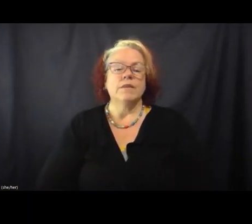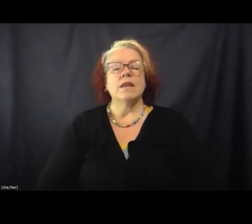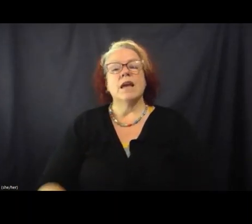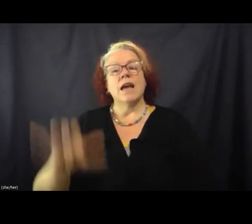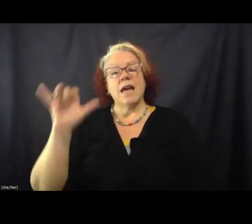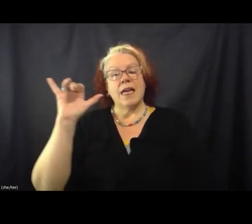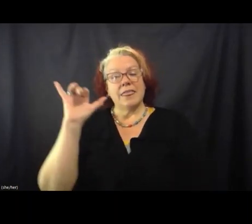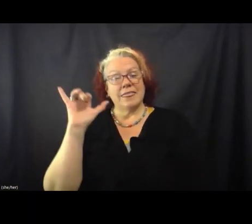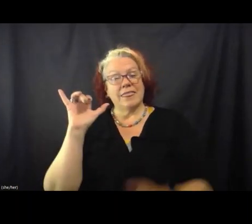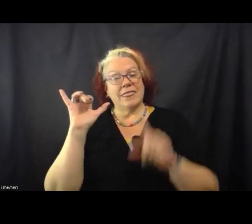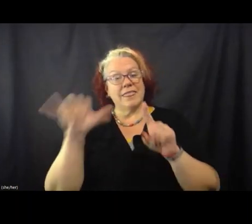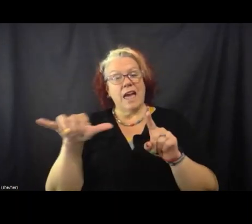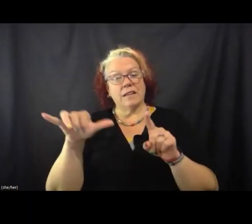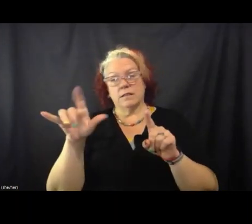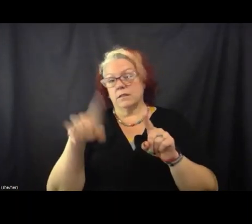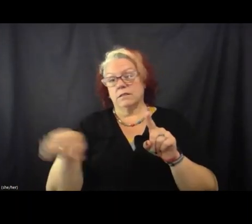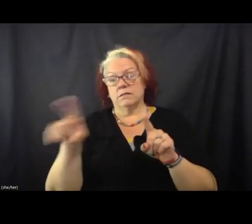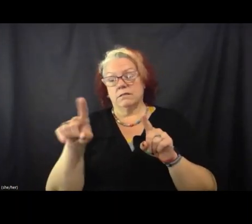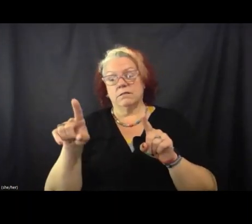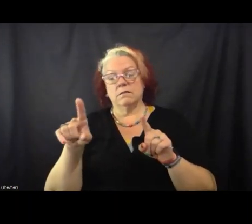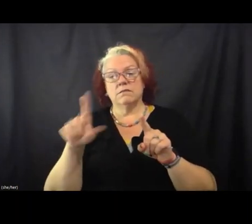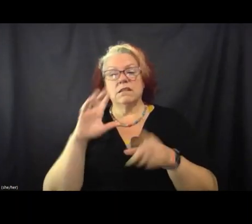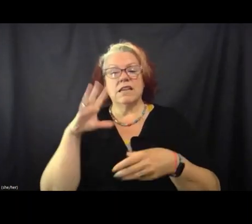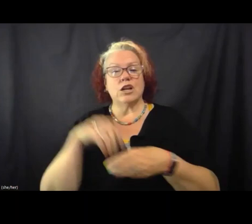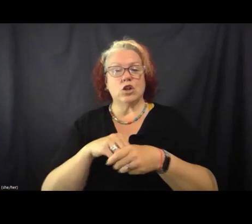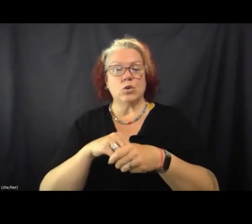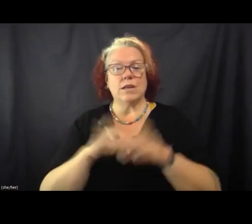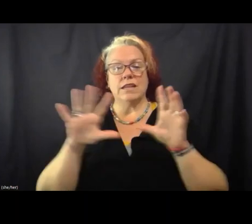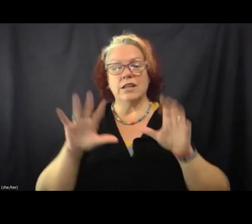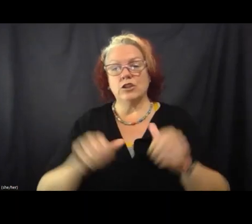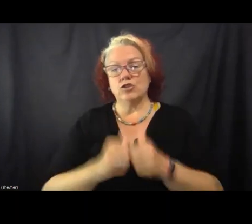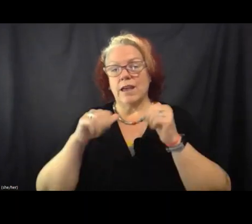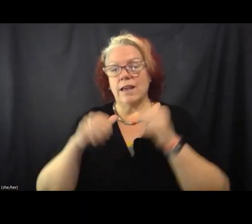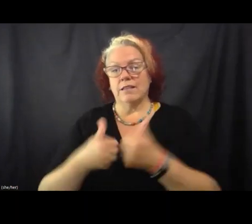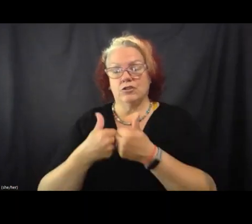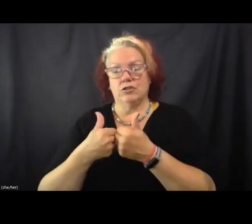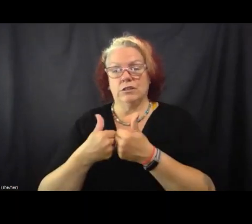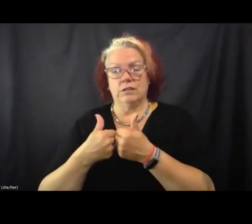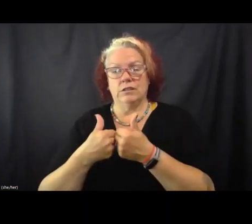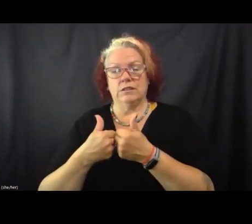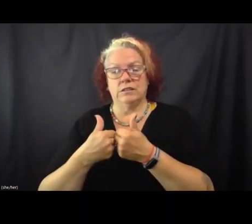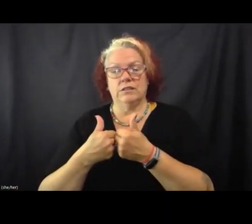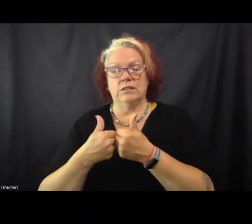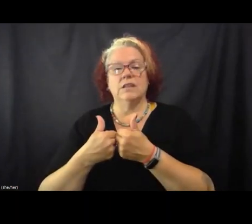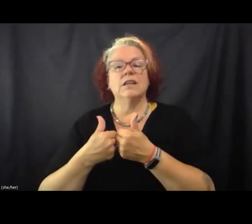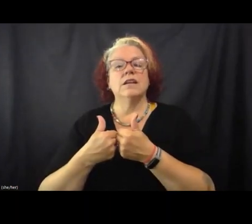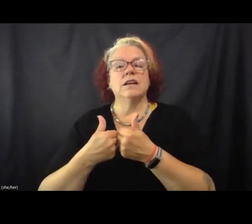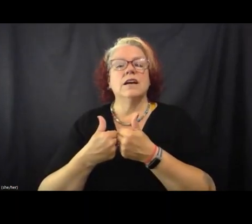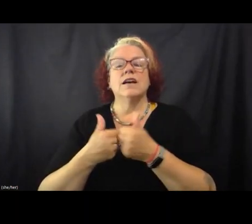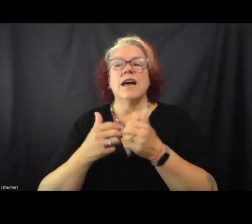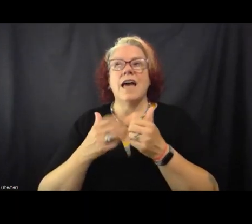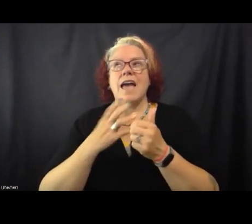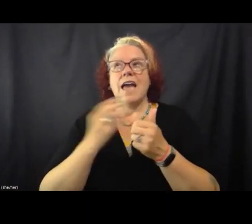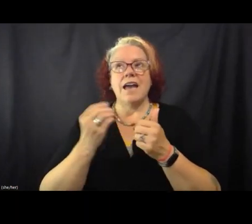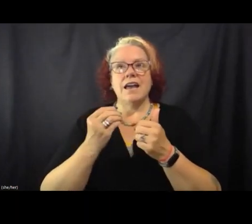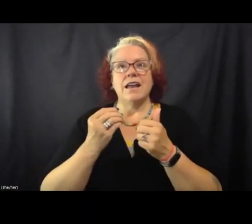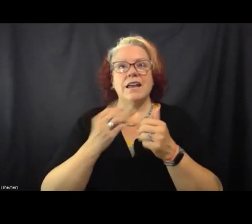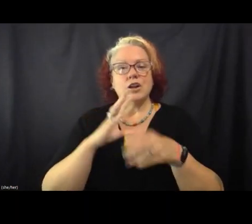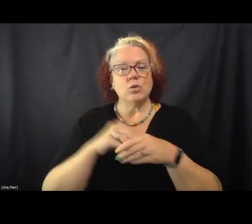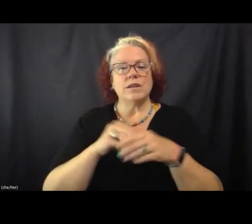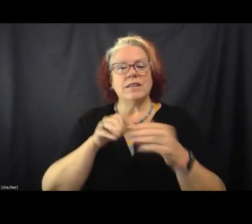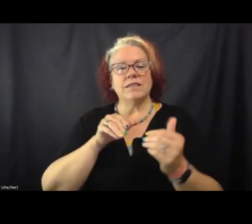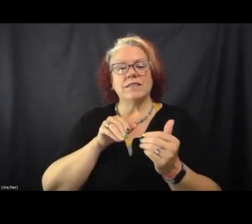included challenges in terms of like the coalition's approach to stopping the prison. It included